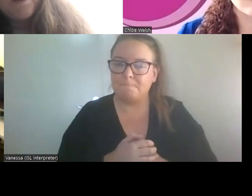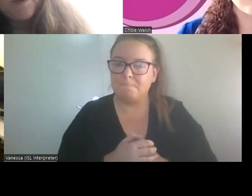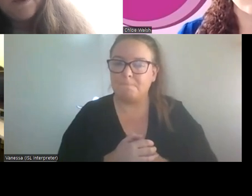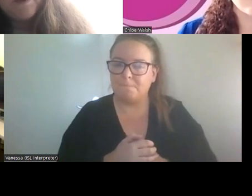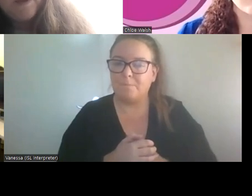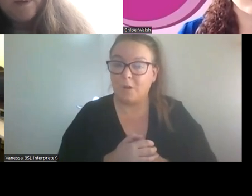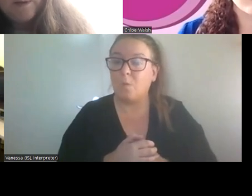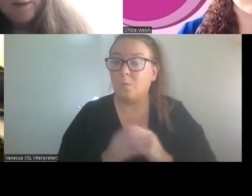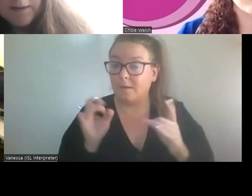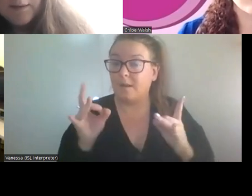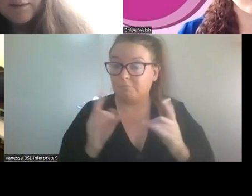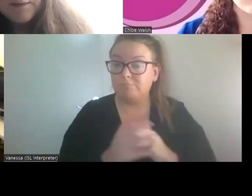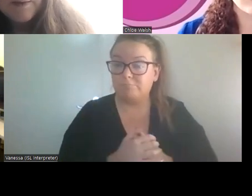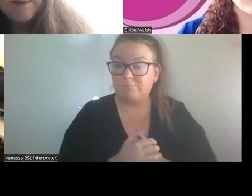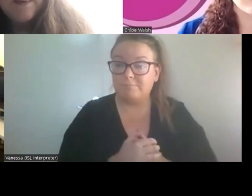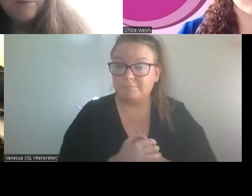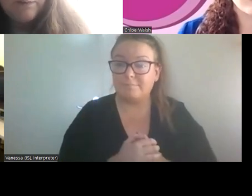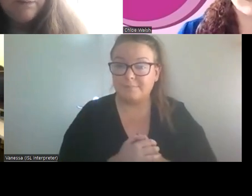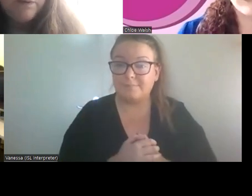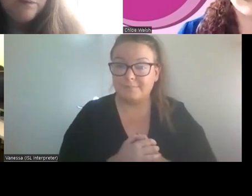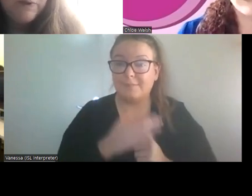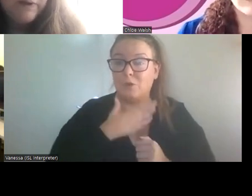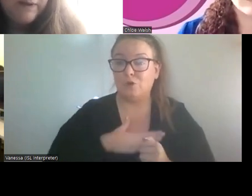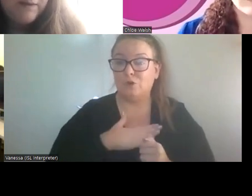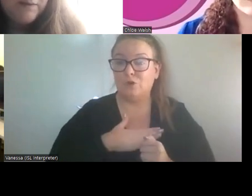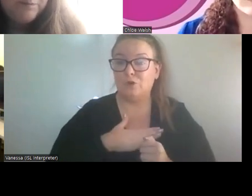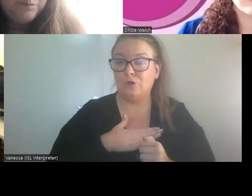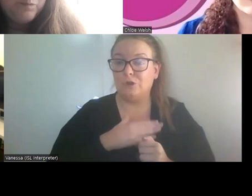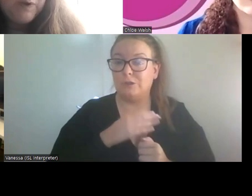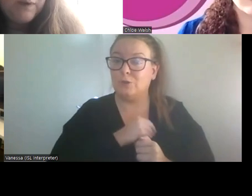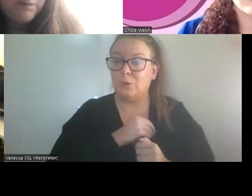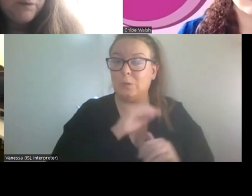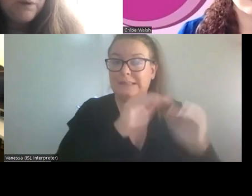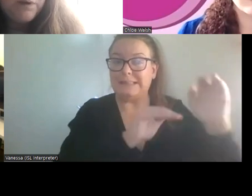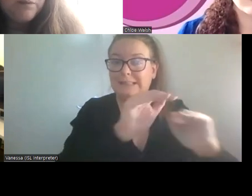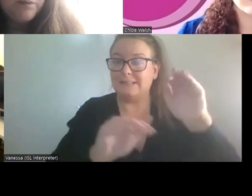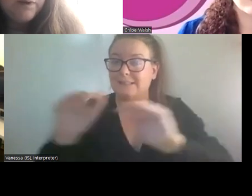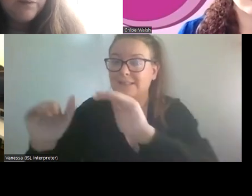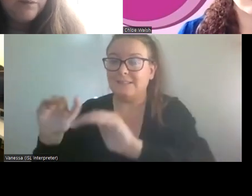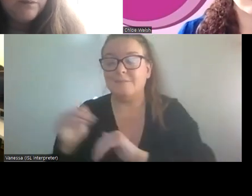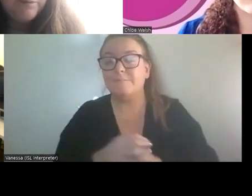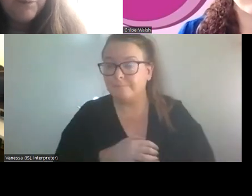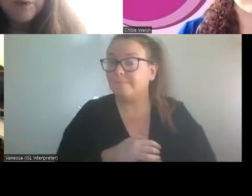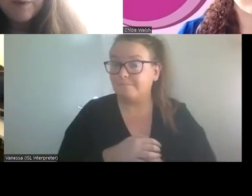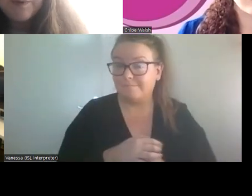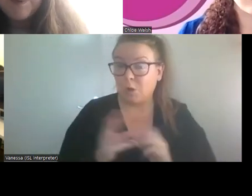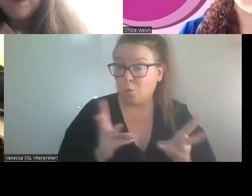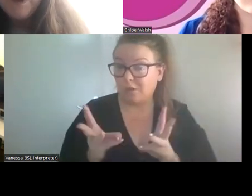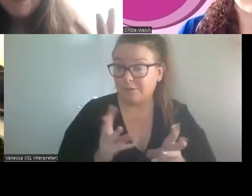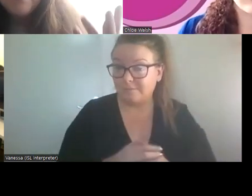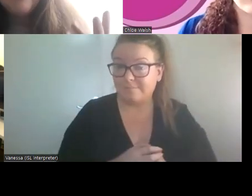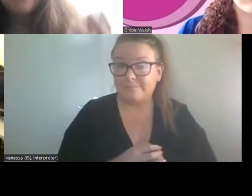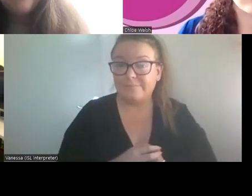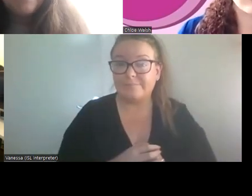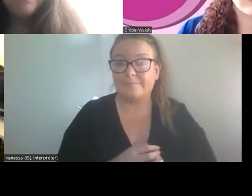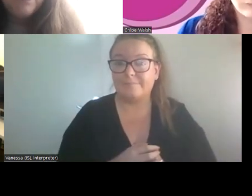Okay, just to, um, just to link in with people, um, because I suppose it works. There's, there's two